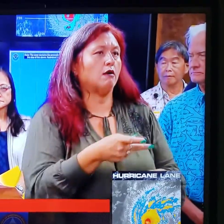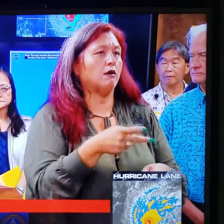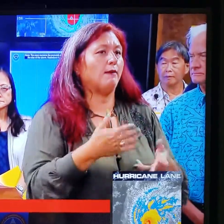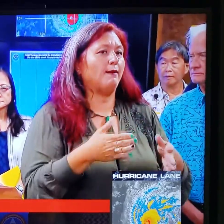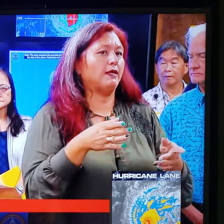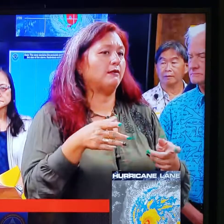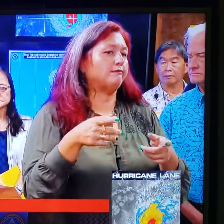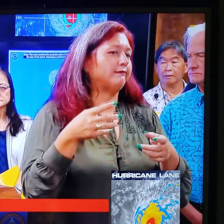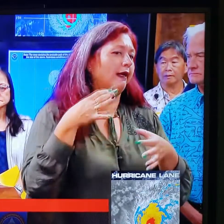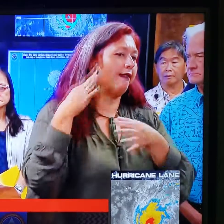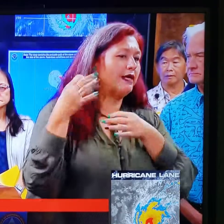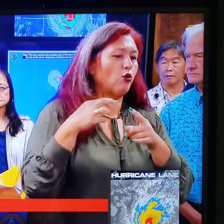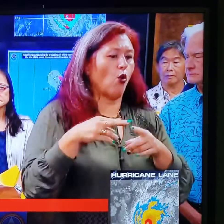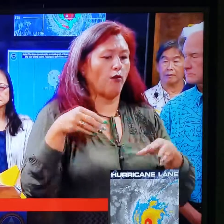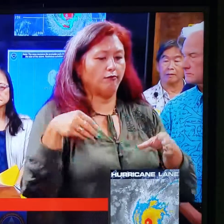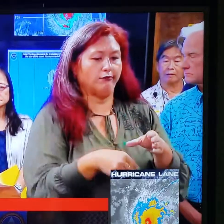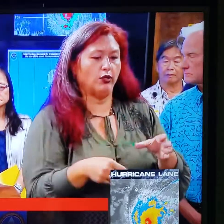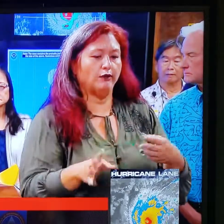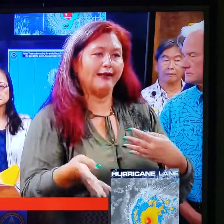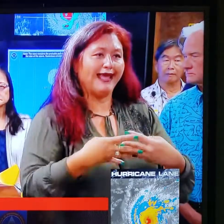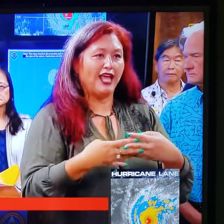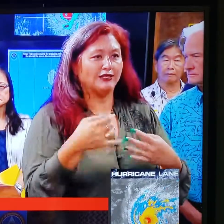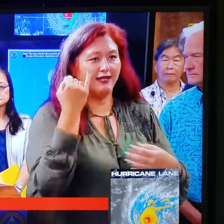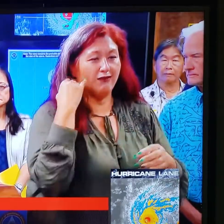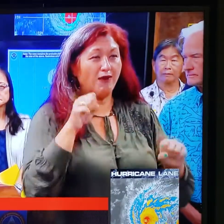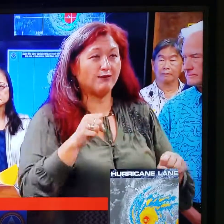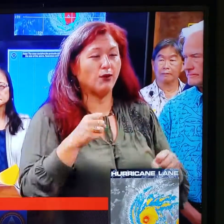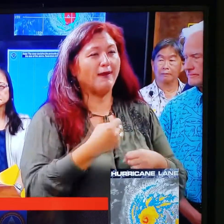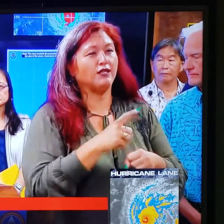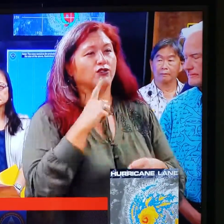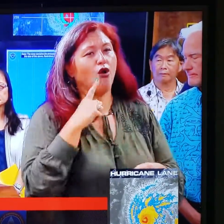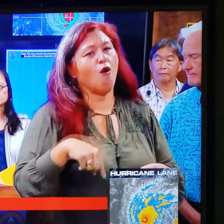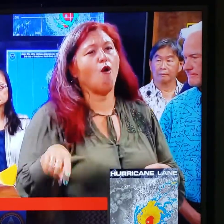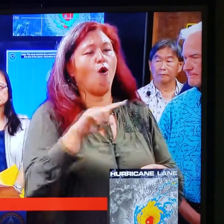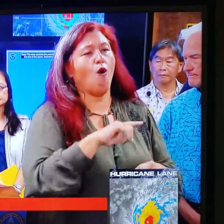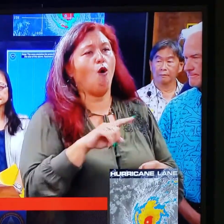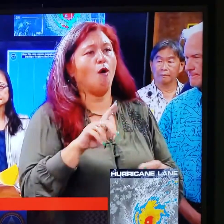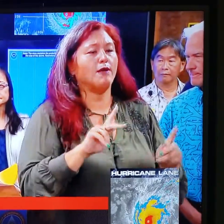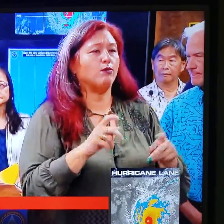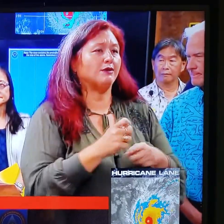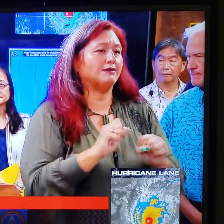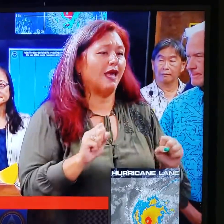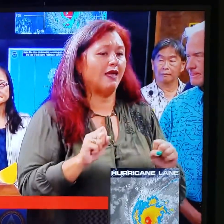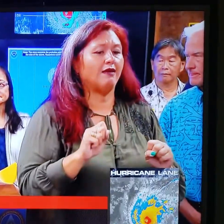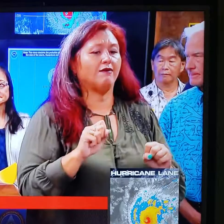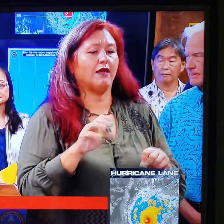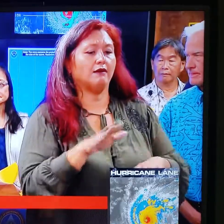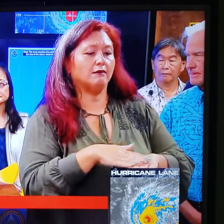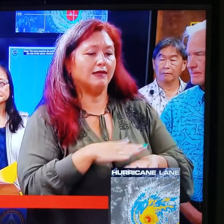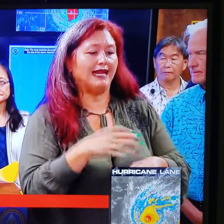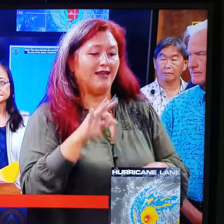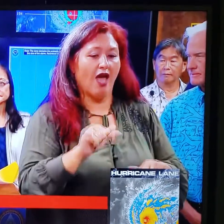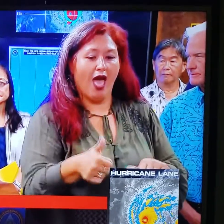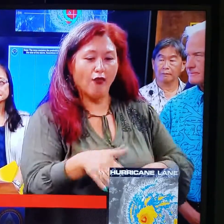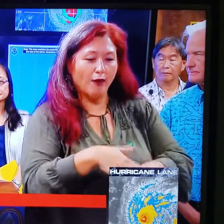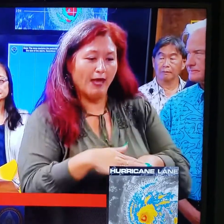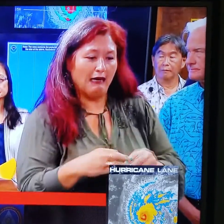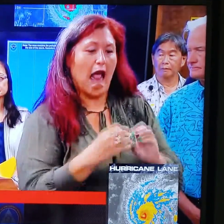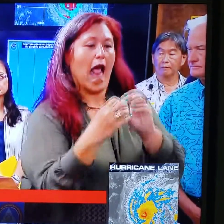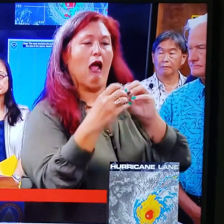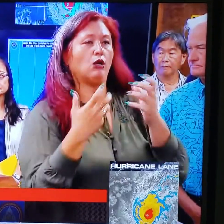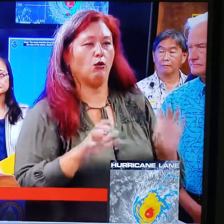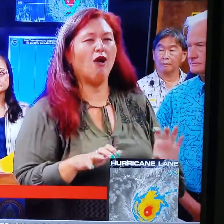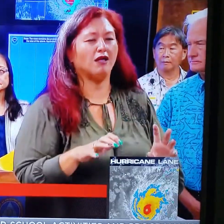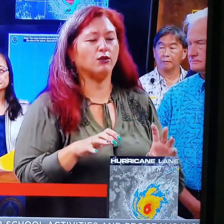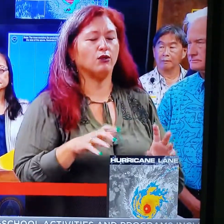or in cages if possible, to help that, make that safe for everyone, that their pet and interacting with other pets and other